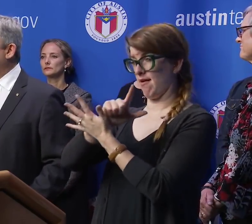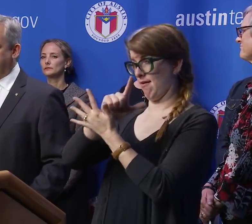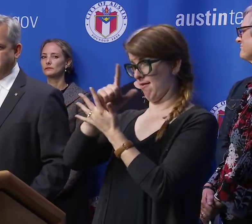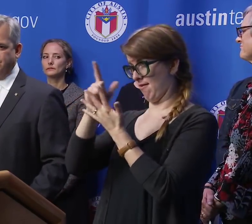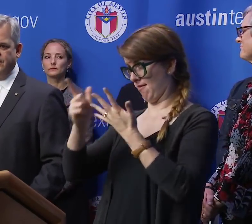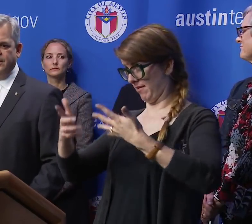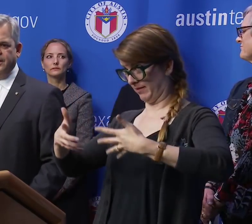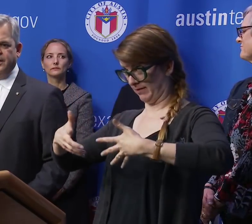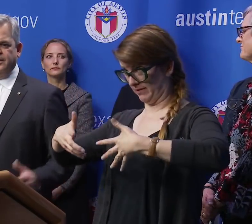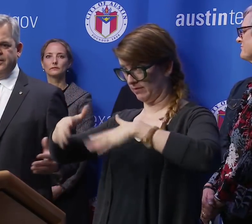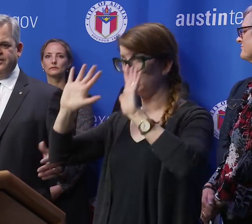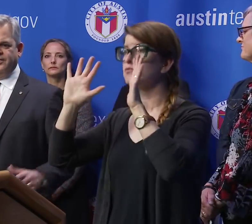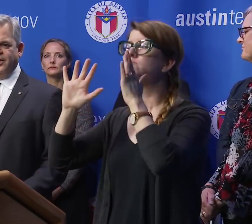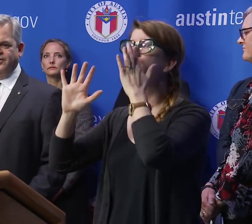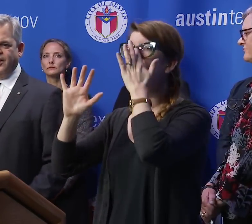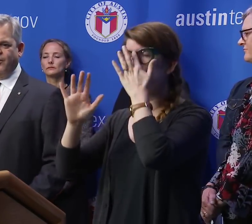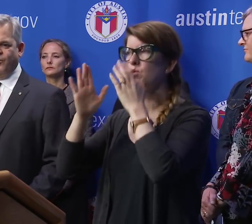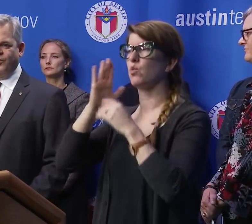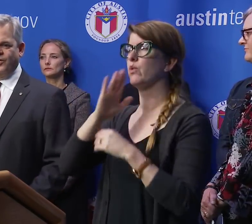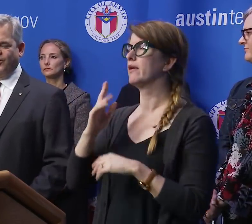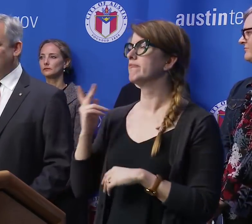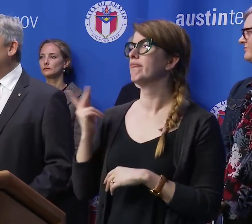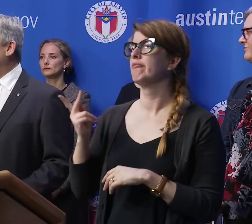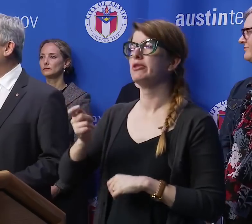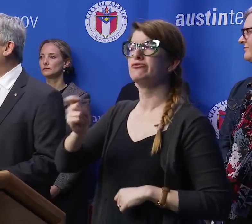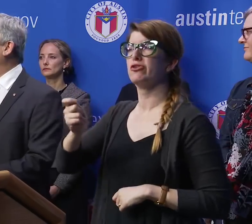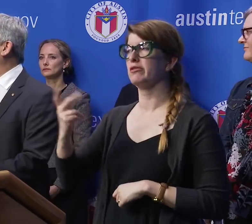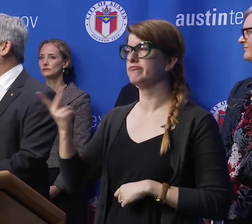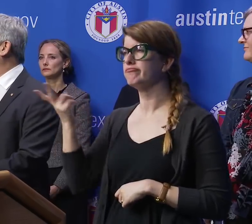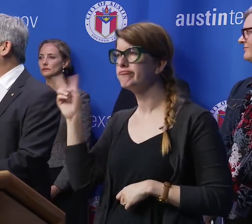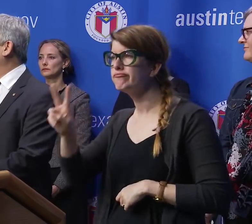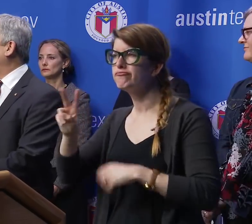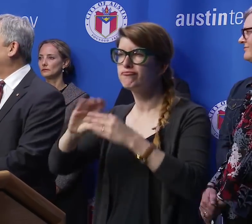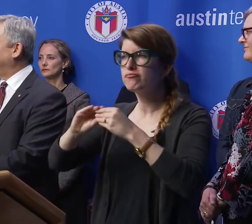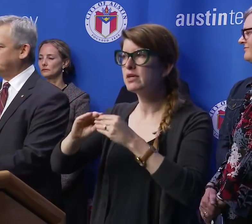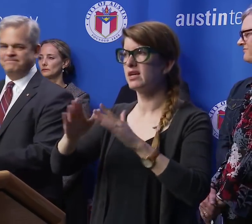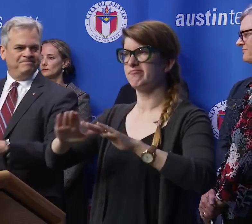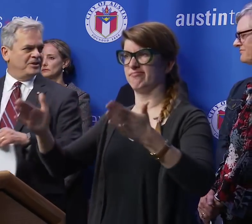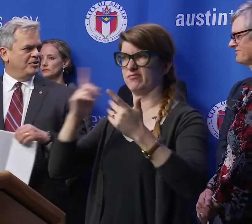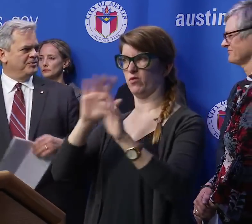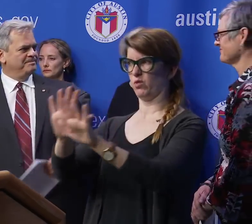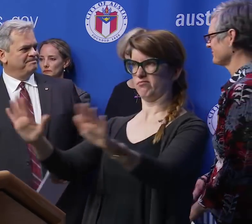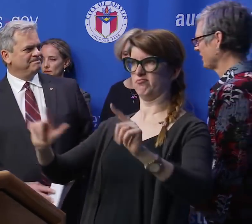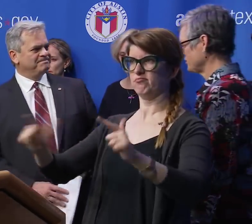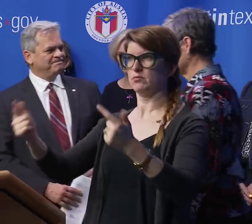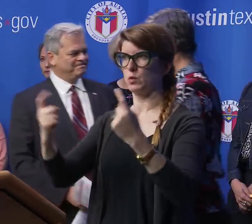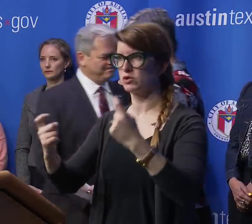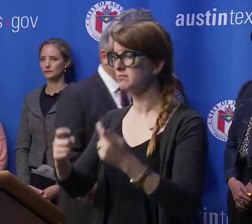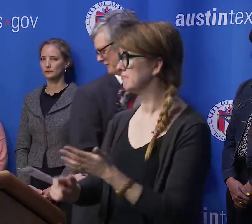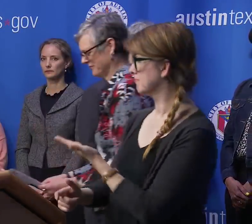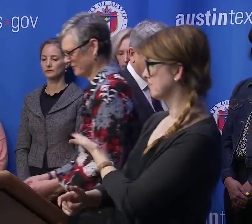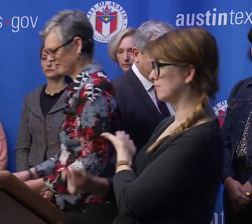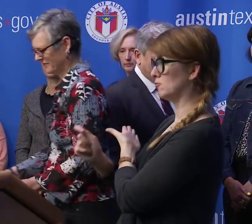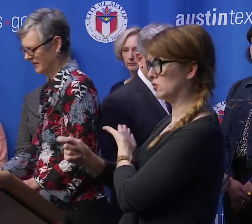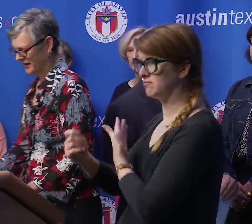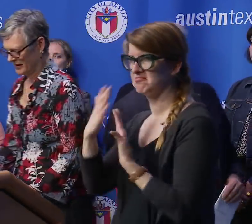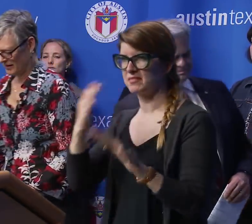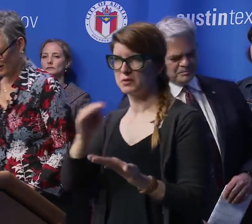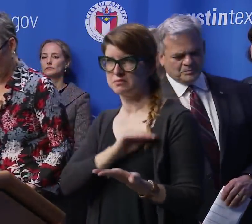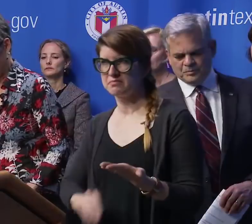their comments, the judge and I will conclude and we'll ask for questions. Judge. Thank you so much, Mayor.